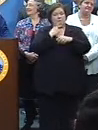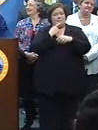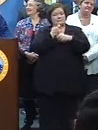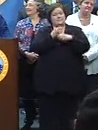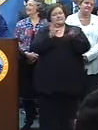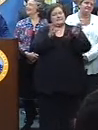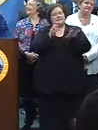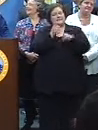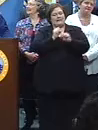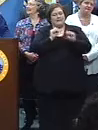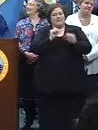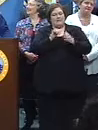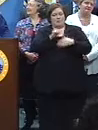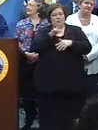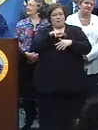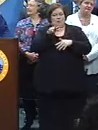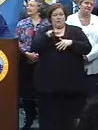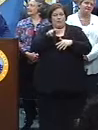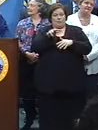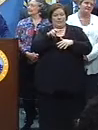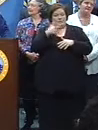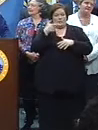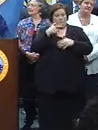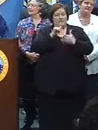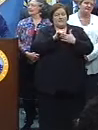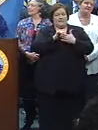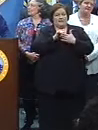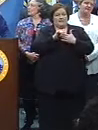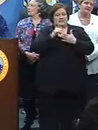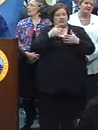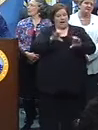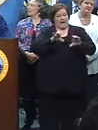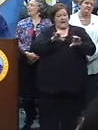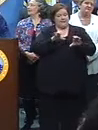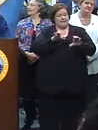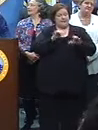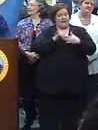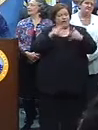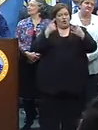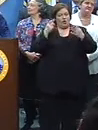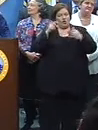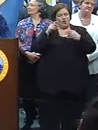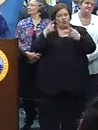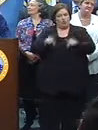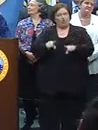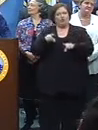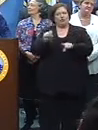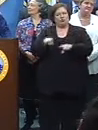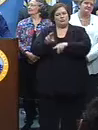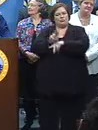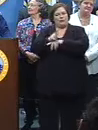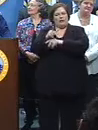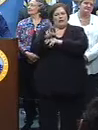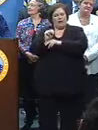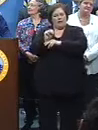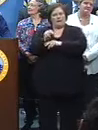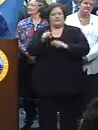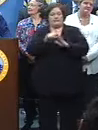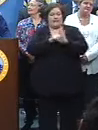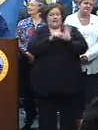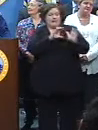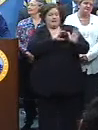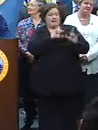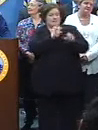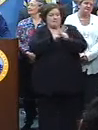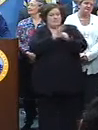33 weapons. That's 33 chances for violent behavior to happen somewhere in and around the French Quarter area. State police is